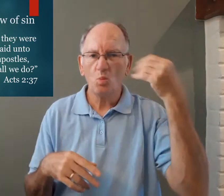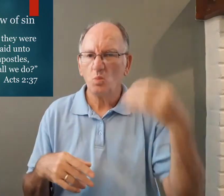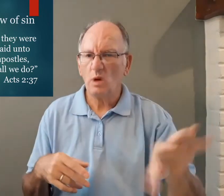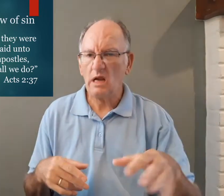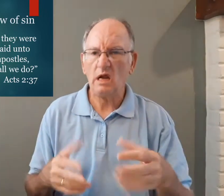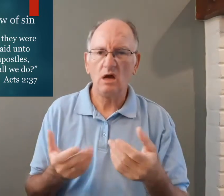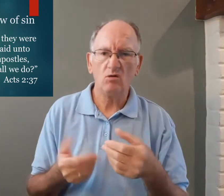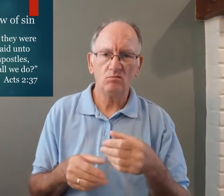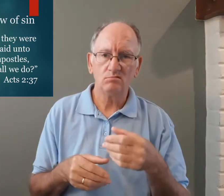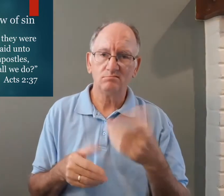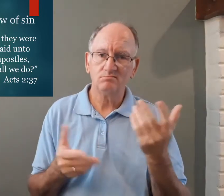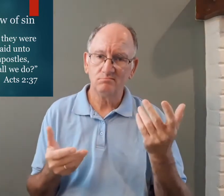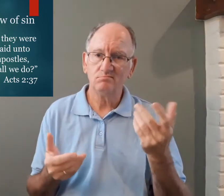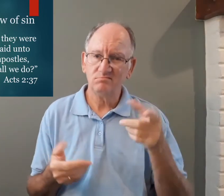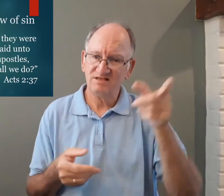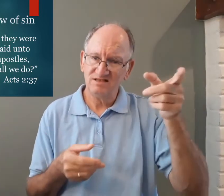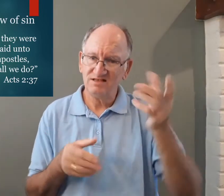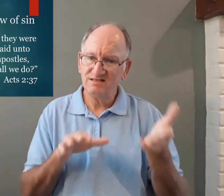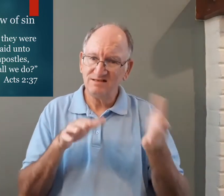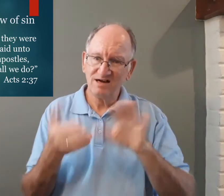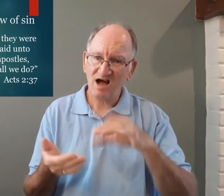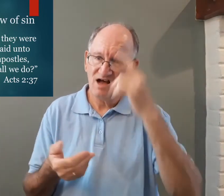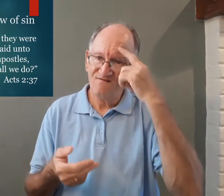you know that people didn't care about him